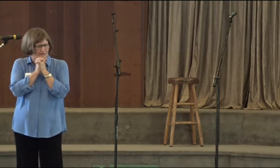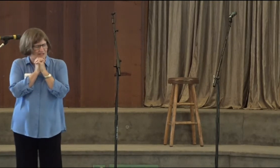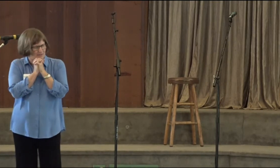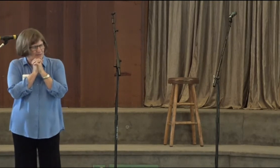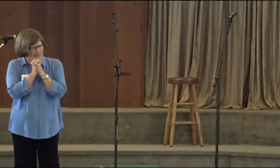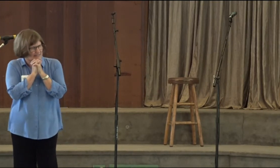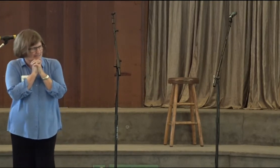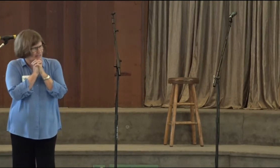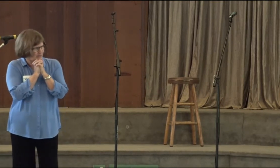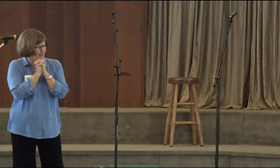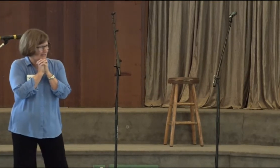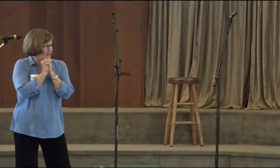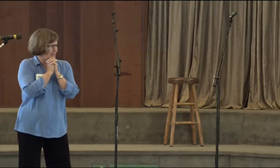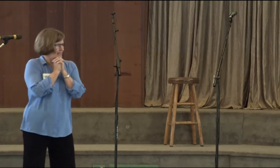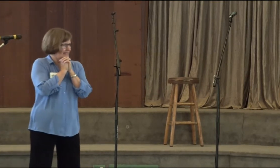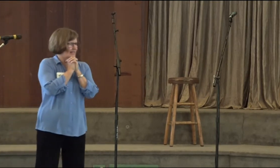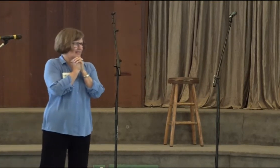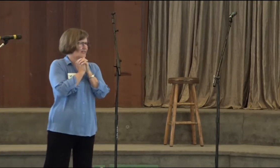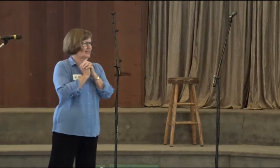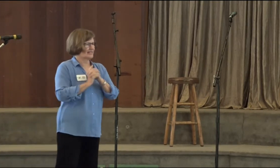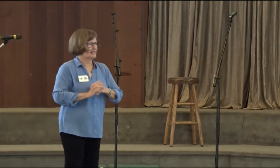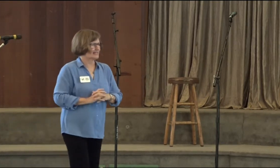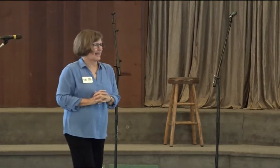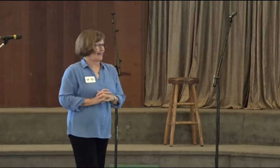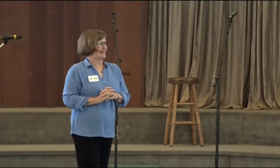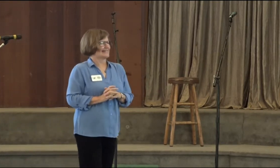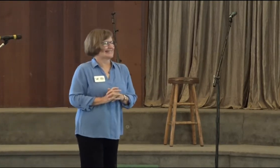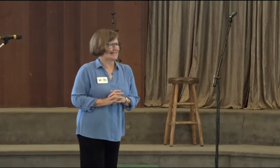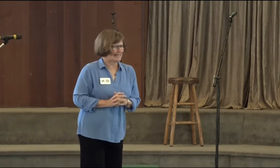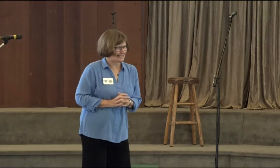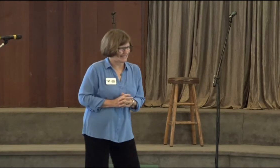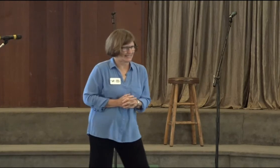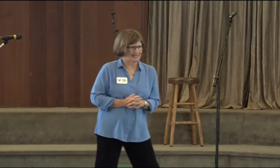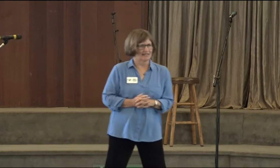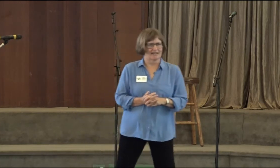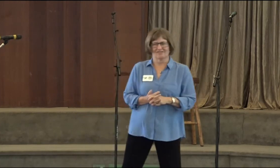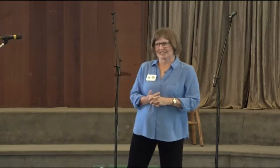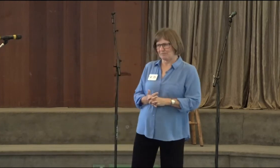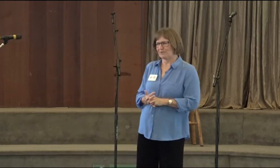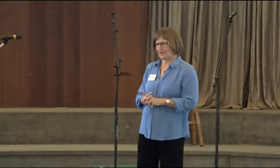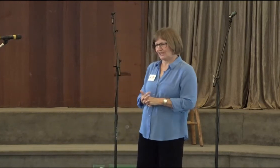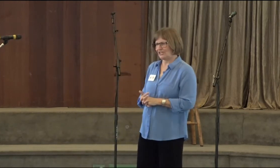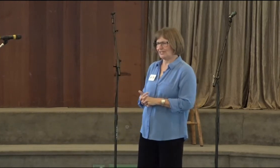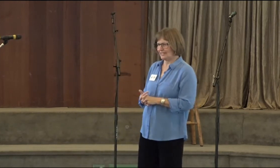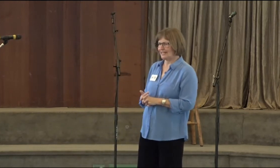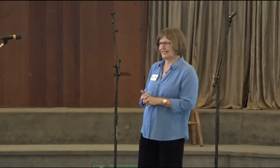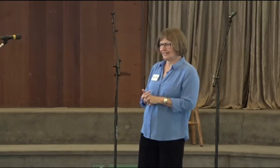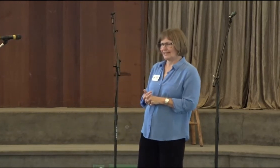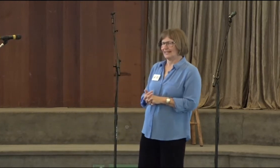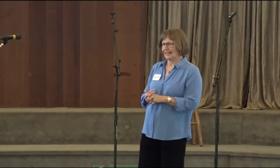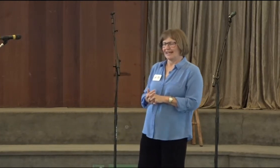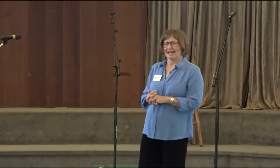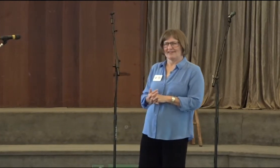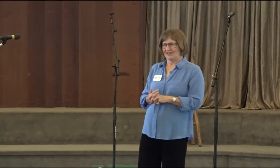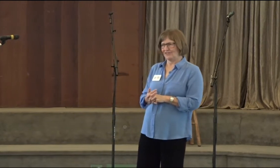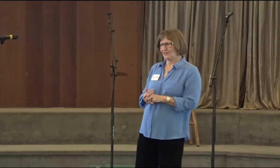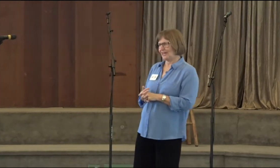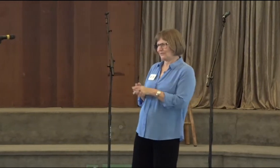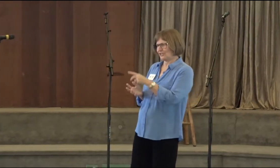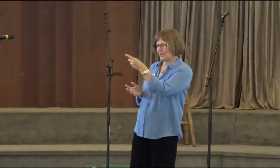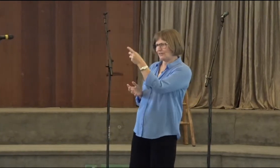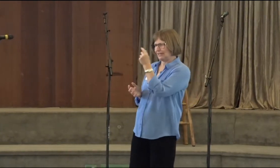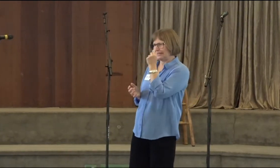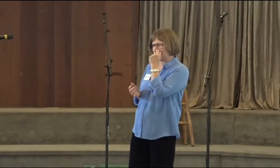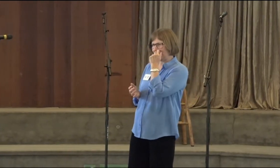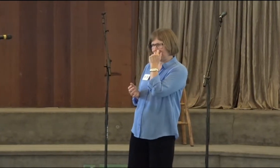Reverend Deborah says, the only the thing we need to heal is the sense of separation. And the other